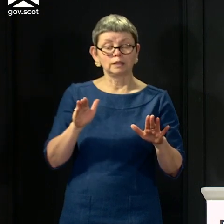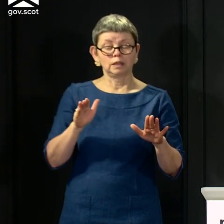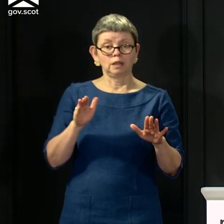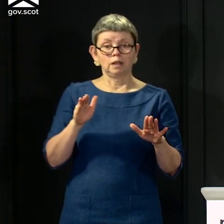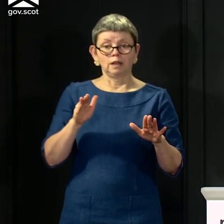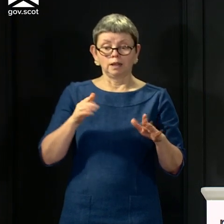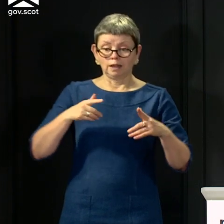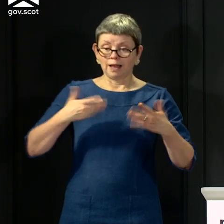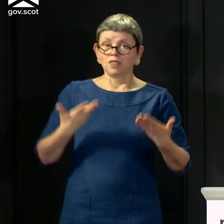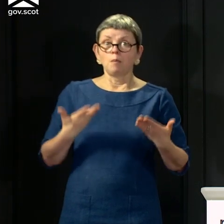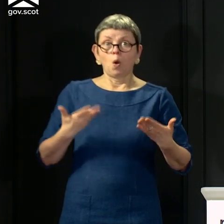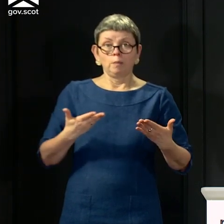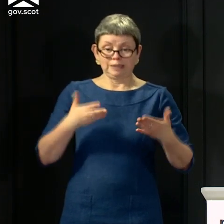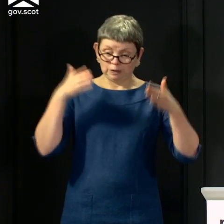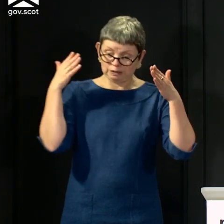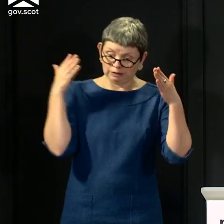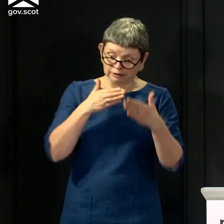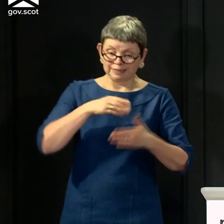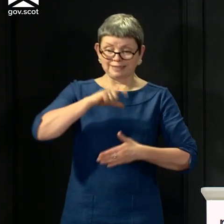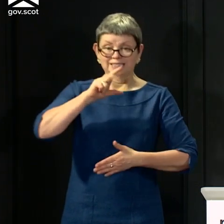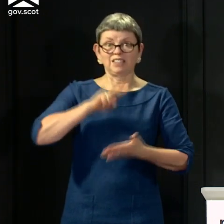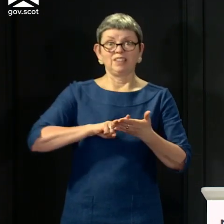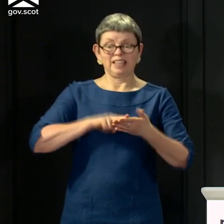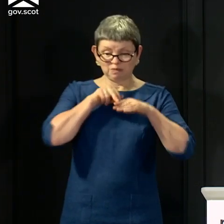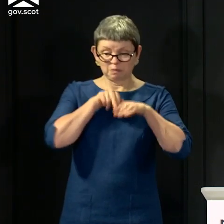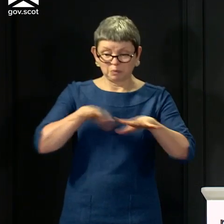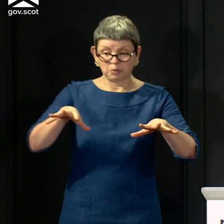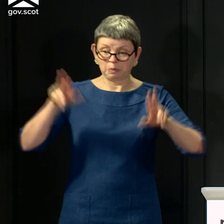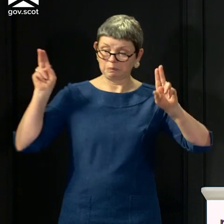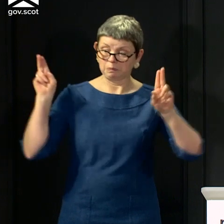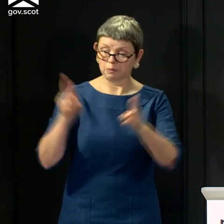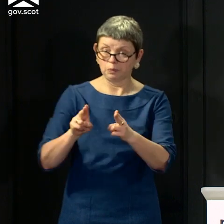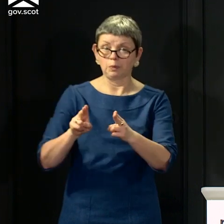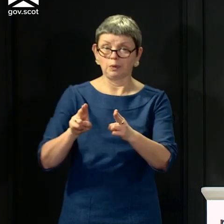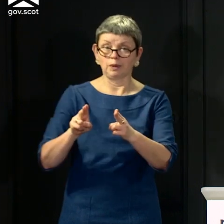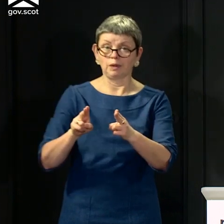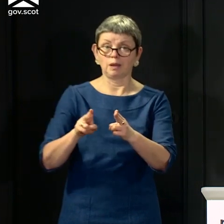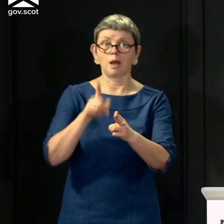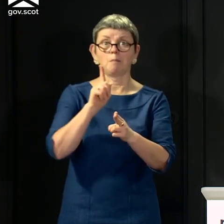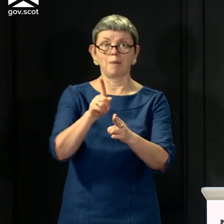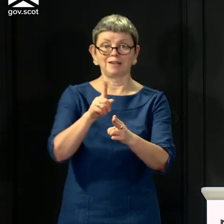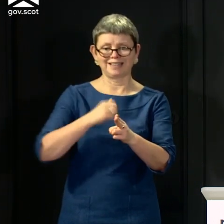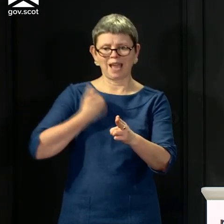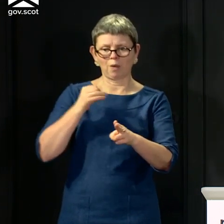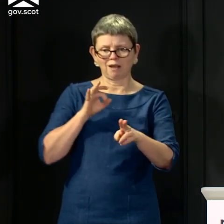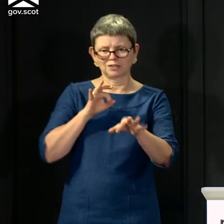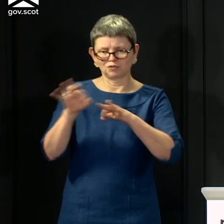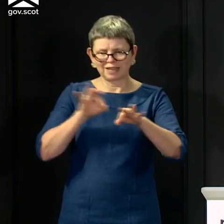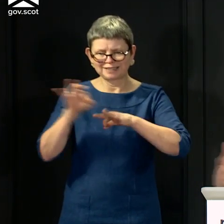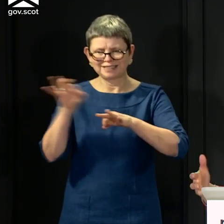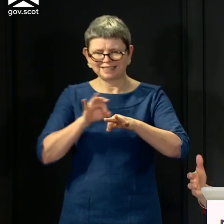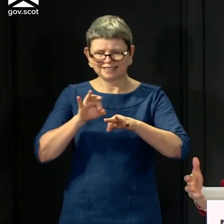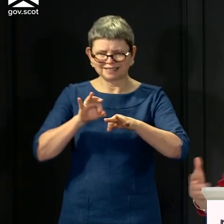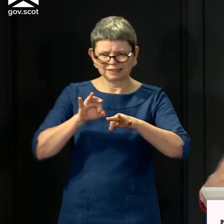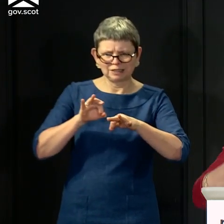to suppress the harm that coronavirus can do to us. But the things we are doing to enable us to suppress that harm are